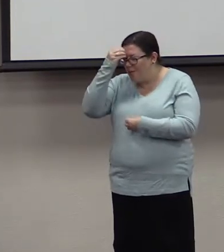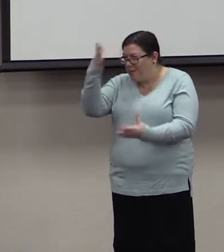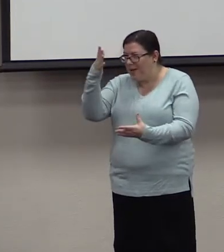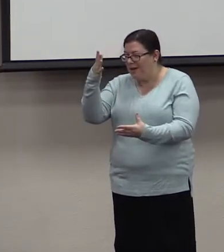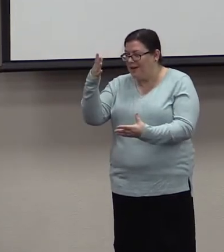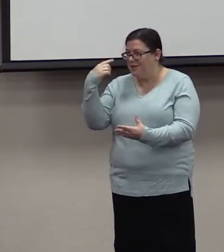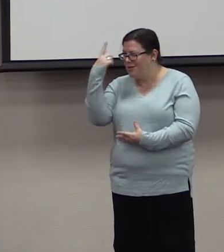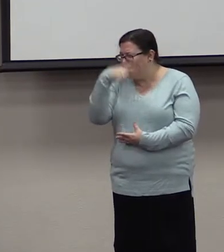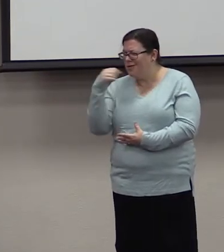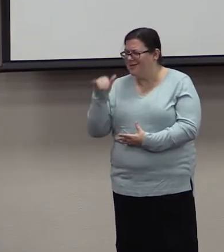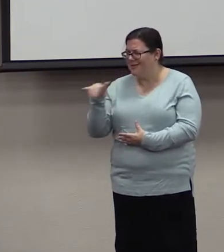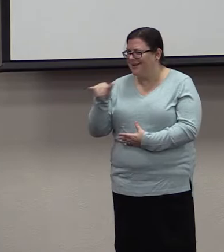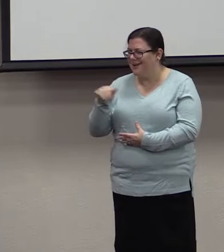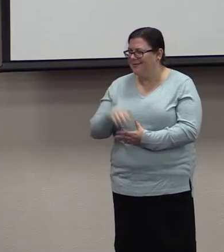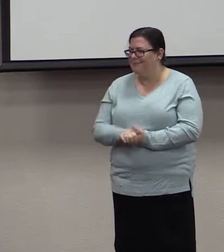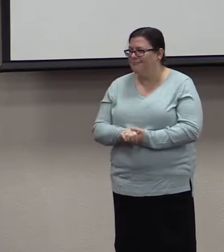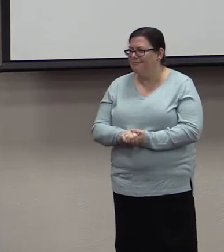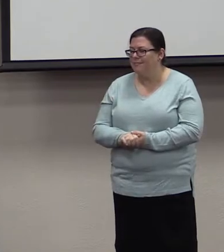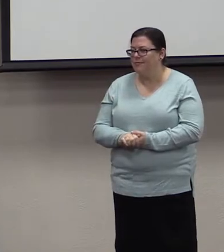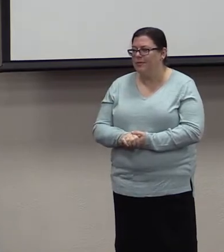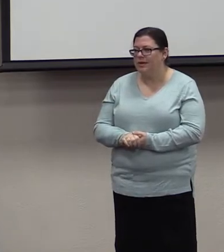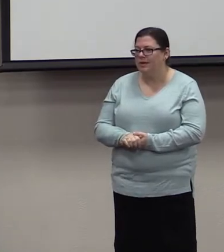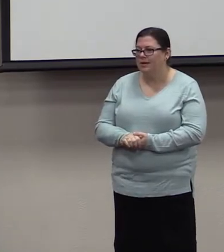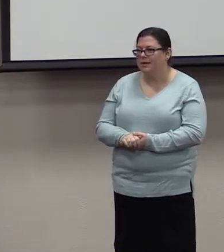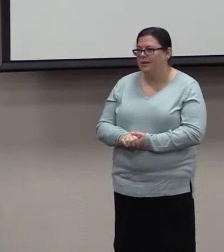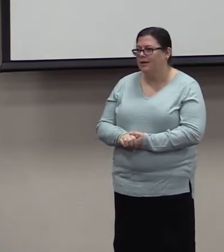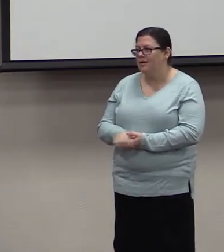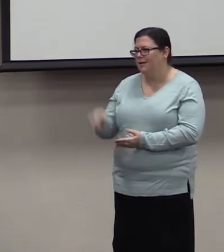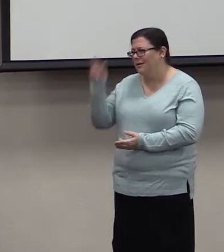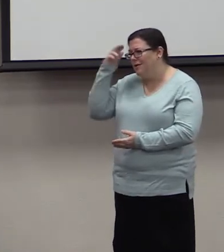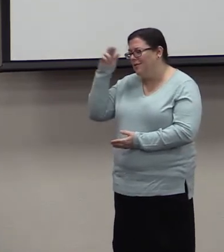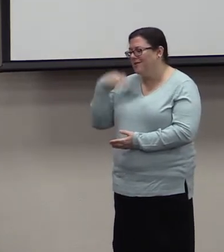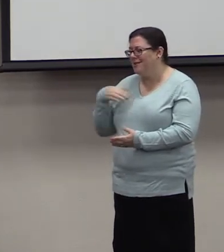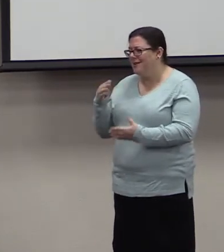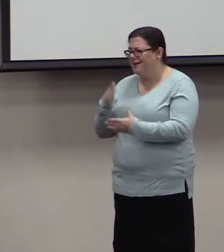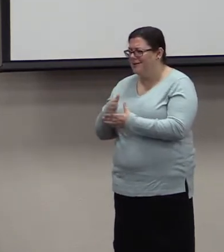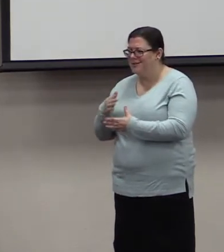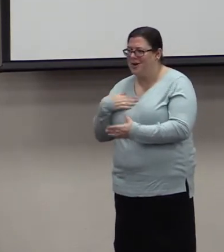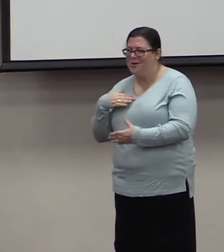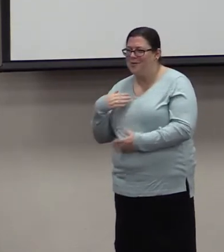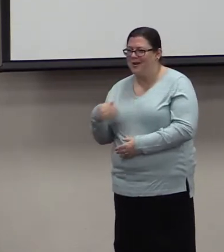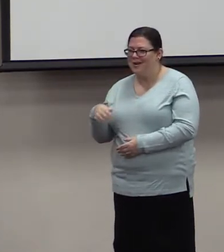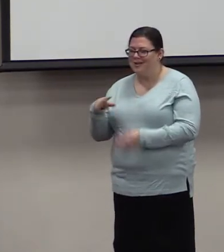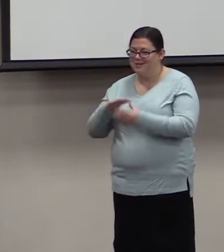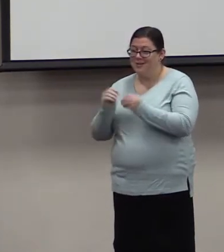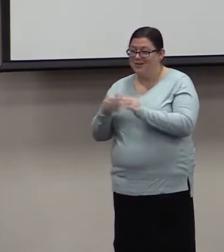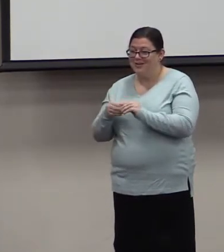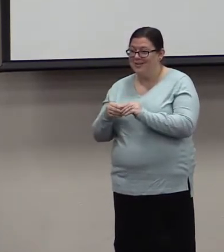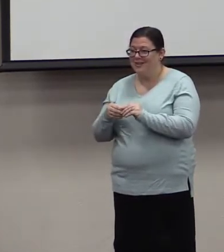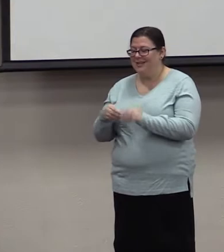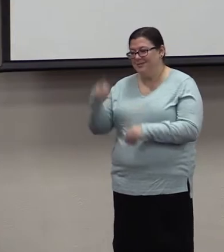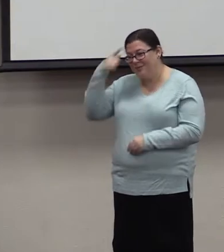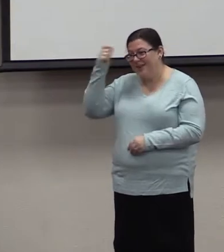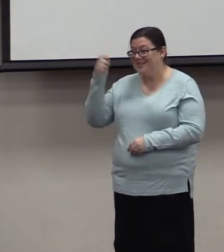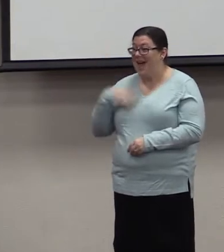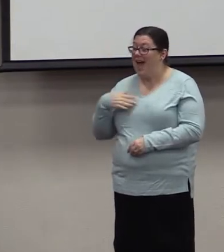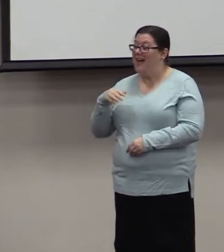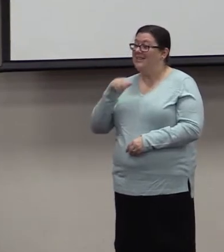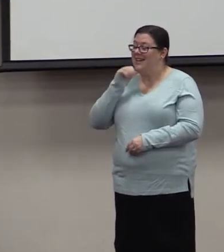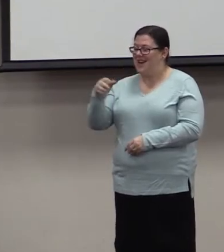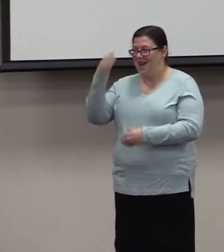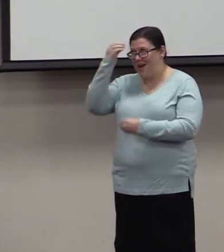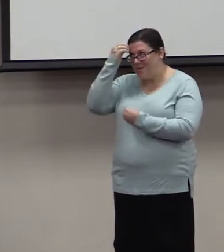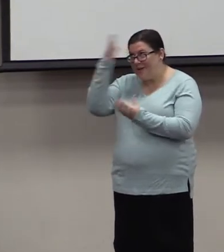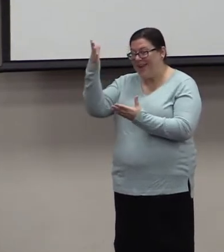And the reason I shared my story is because I did not obey, and see where that got me. The title of this lesson